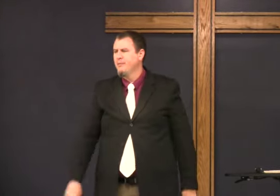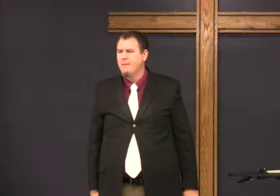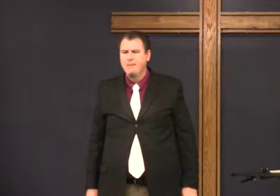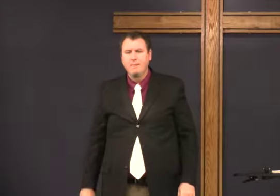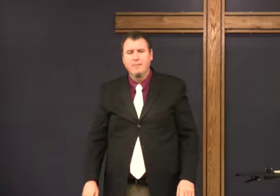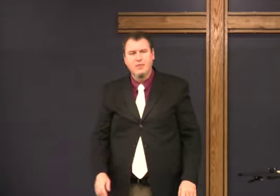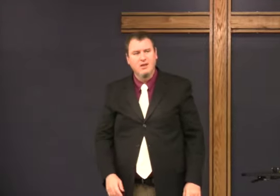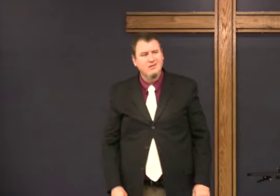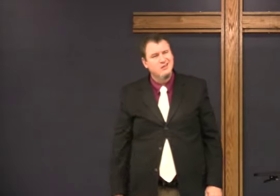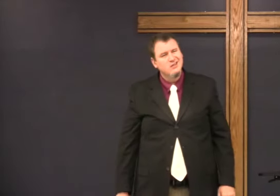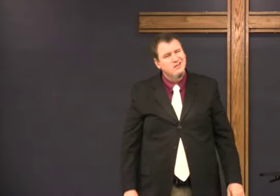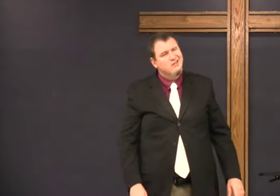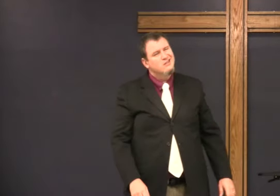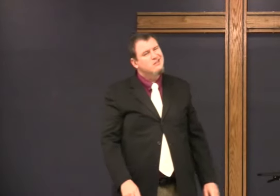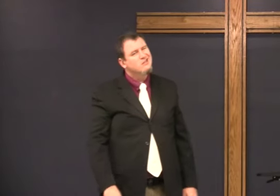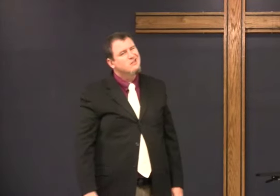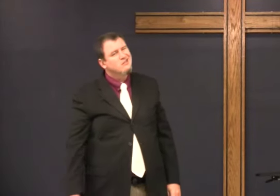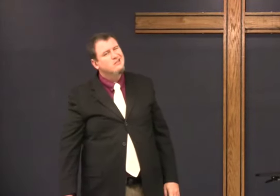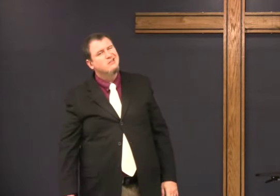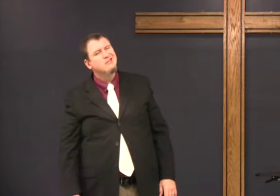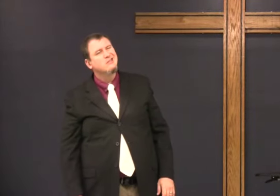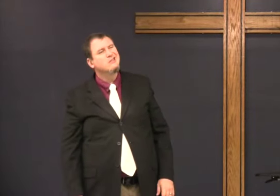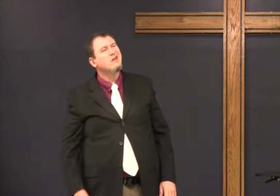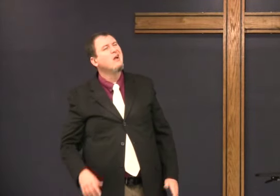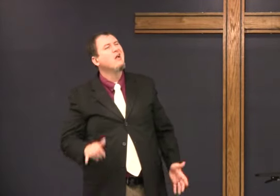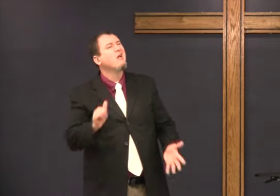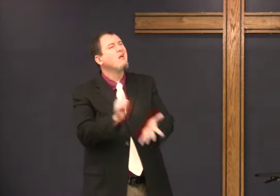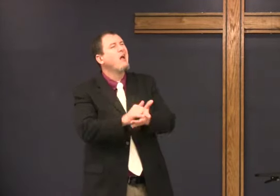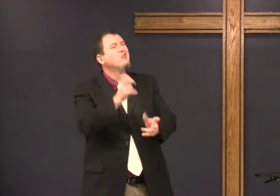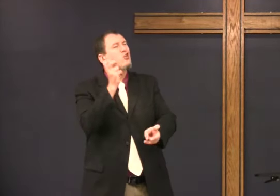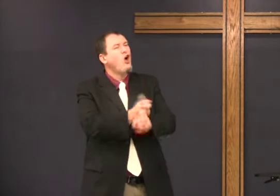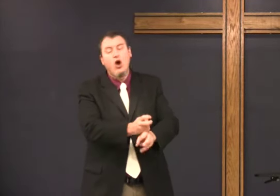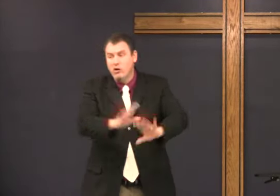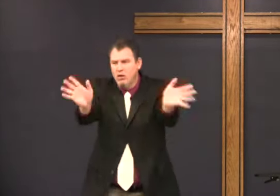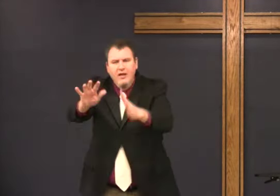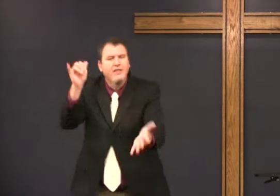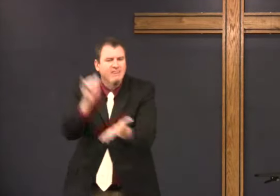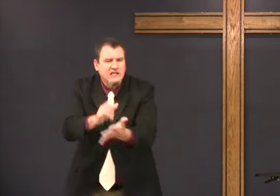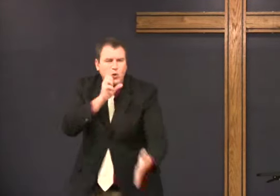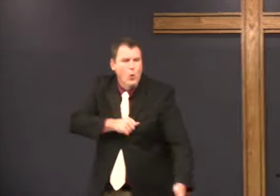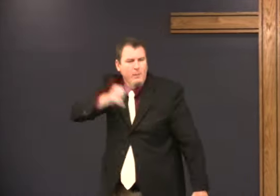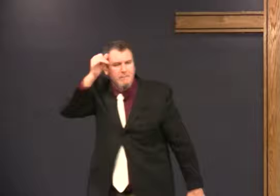I have peace. I have peace. for others. That's hard.